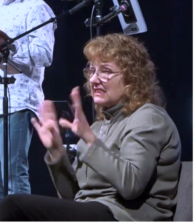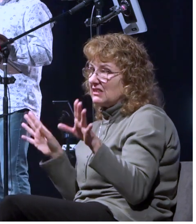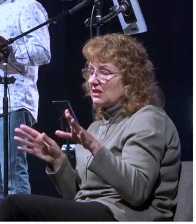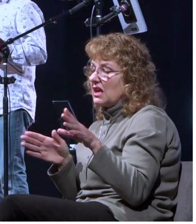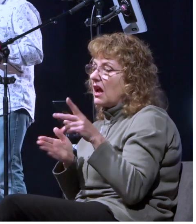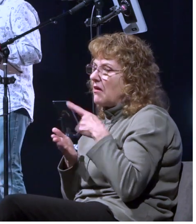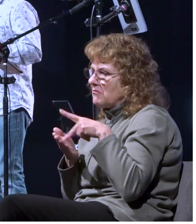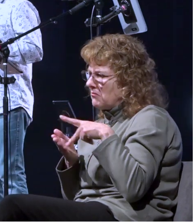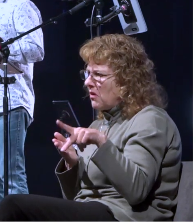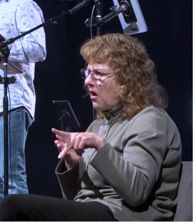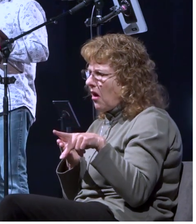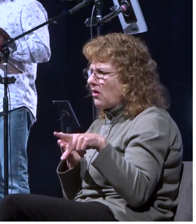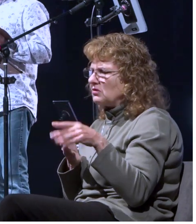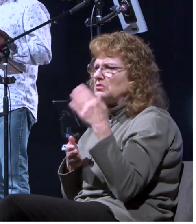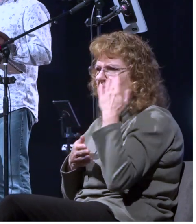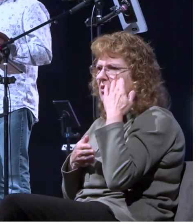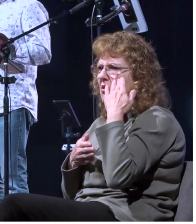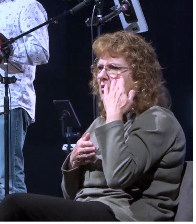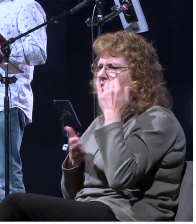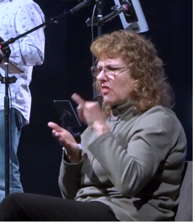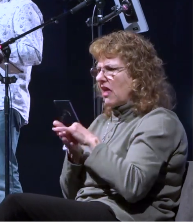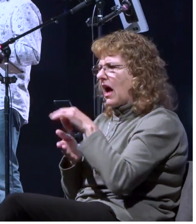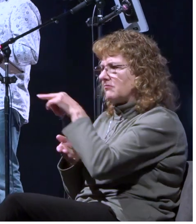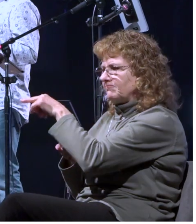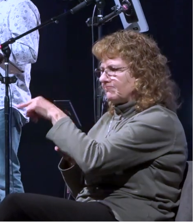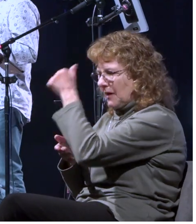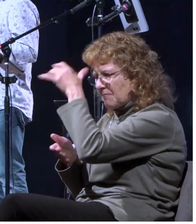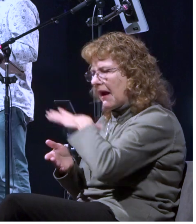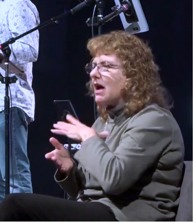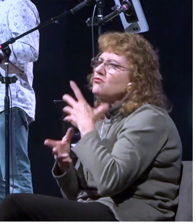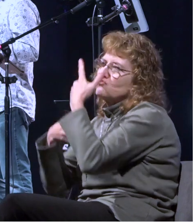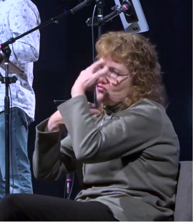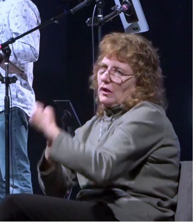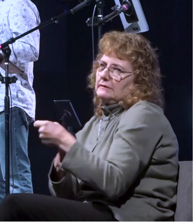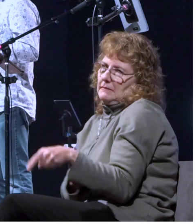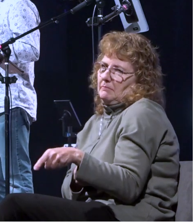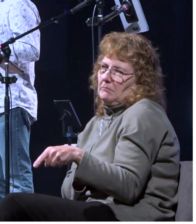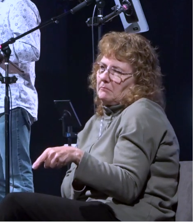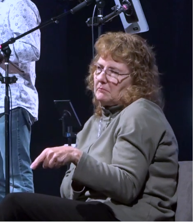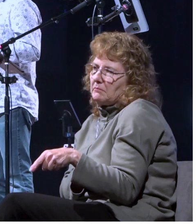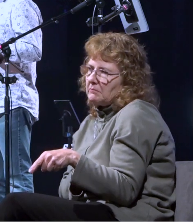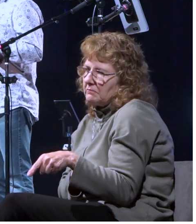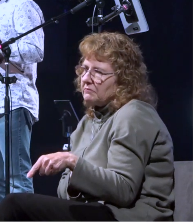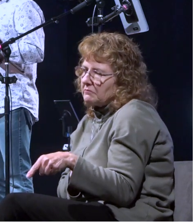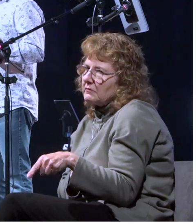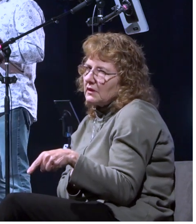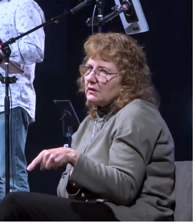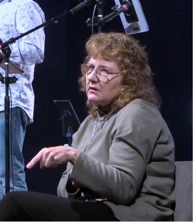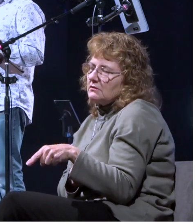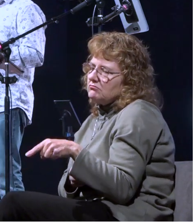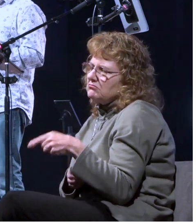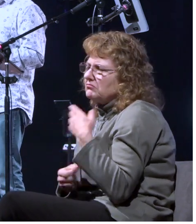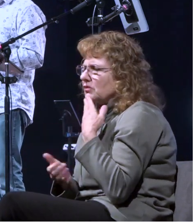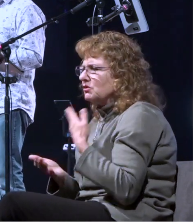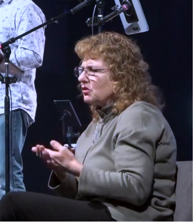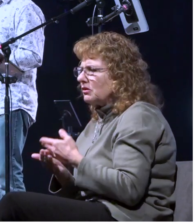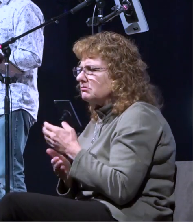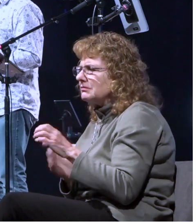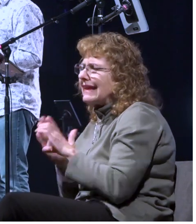has earned a measure of trust and respect from uh this man your character matters your character counts and